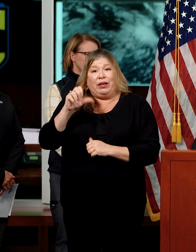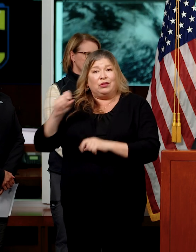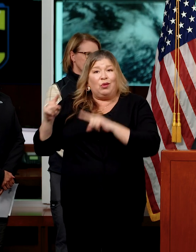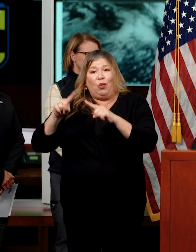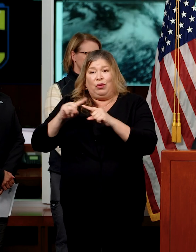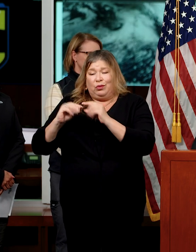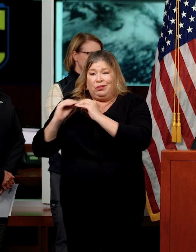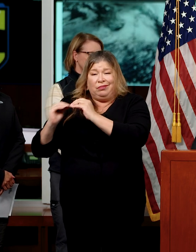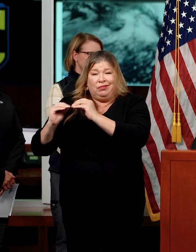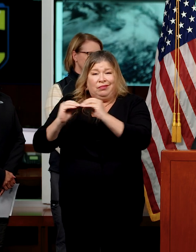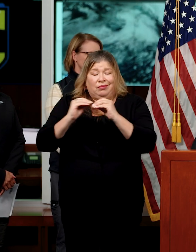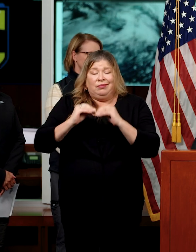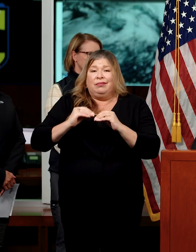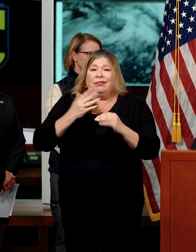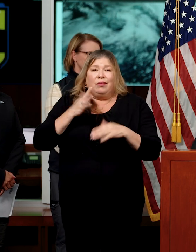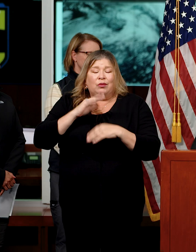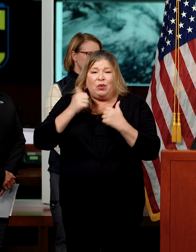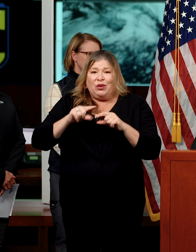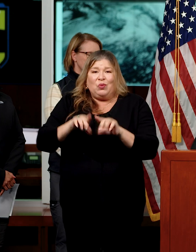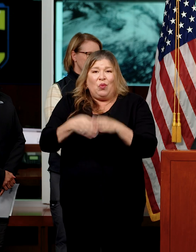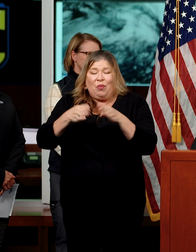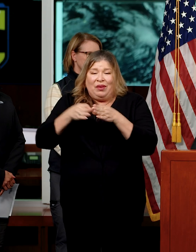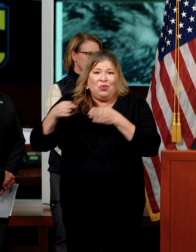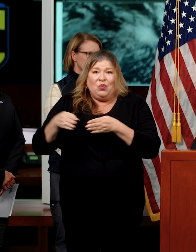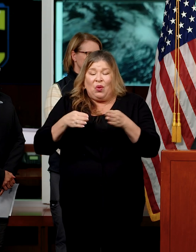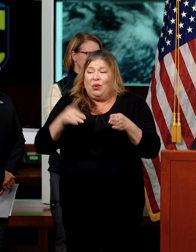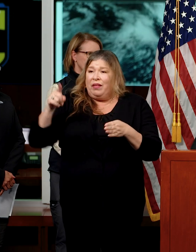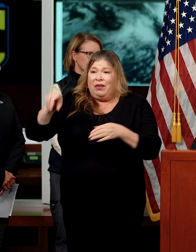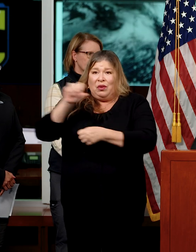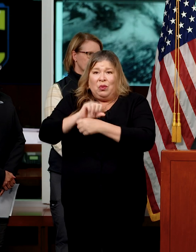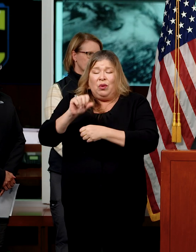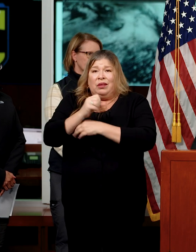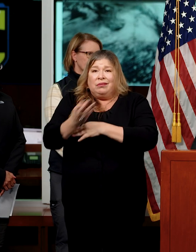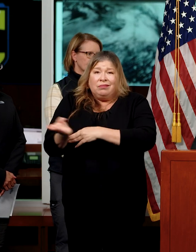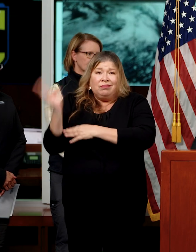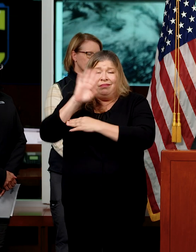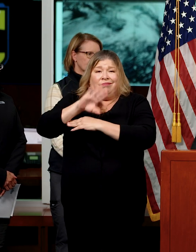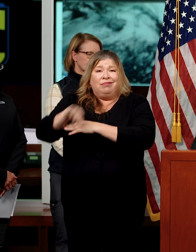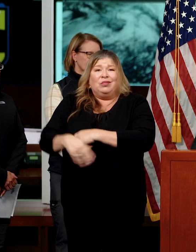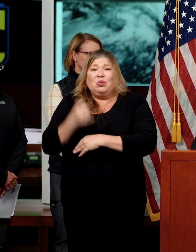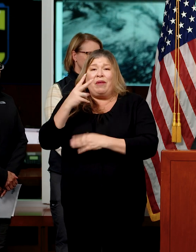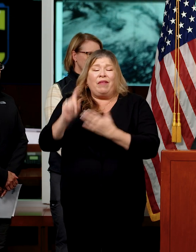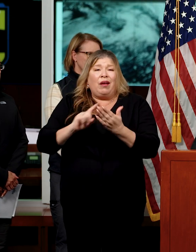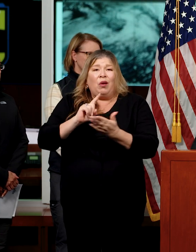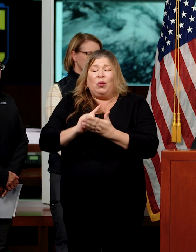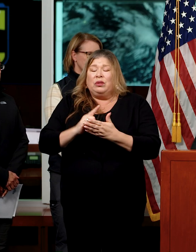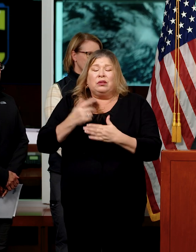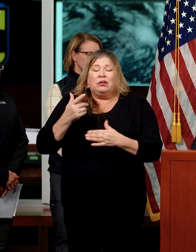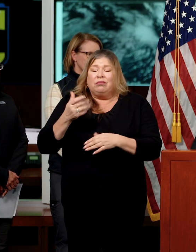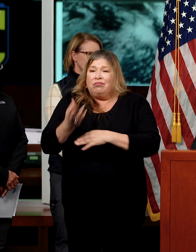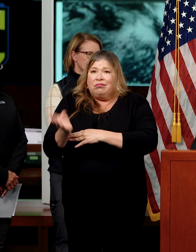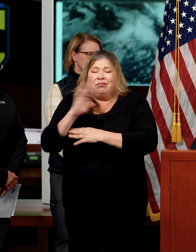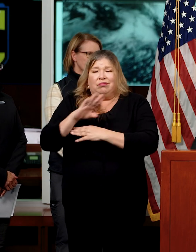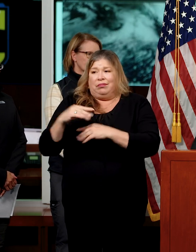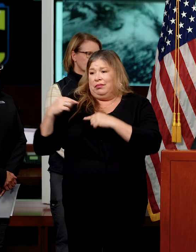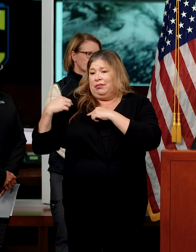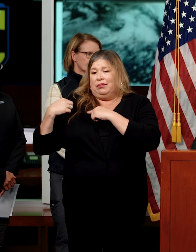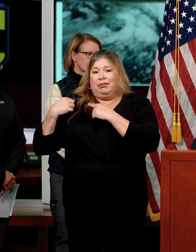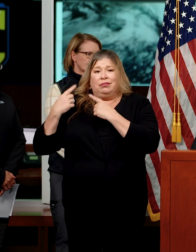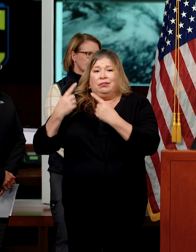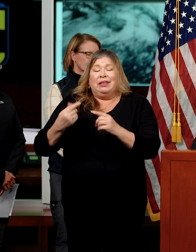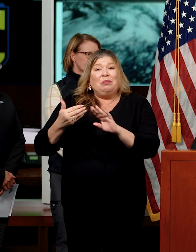we're making the progress, reopening the roads. They're working 12-hour shifts, 24-7. They've been doing it since before